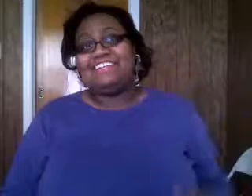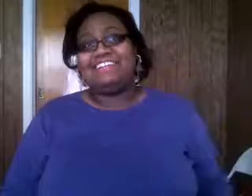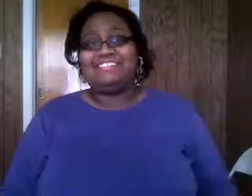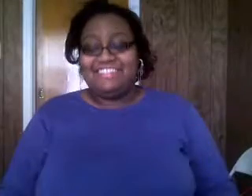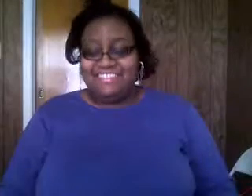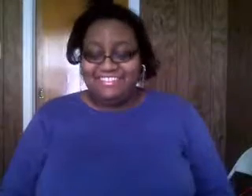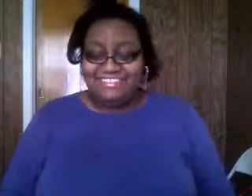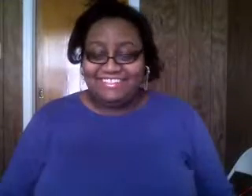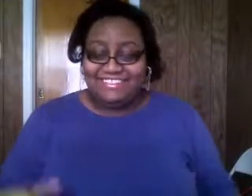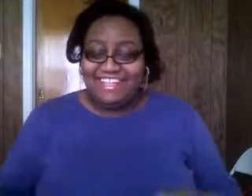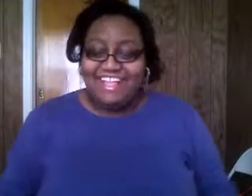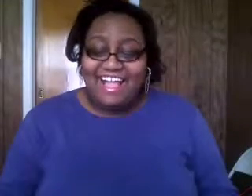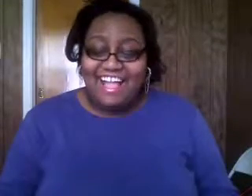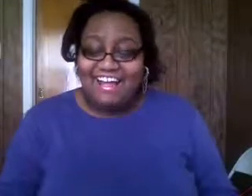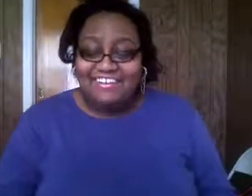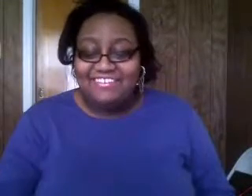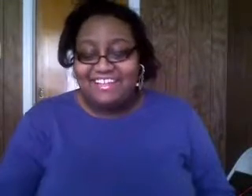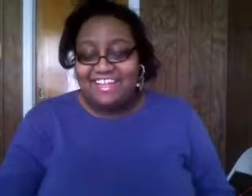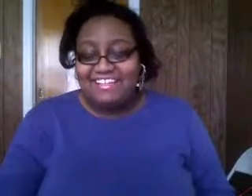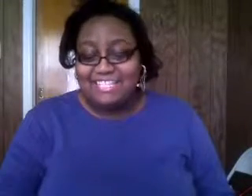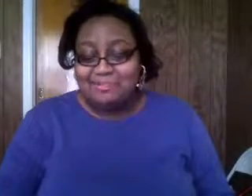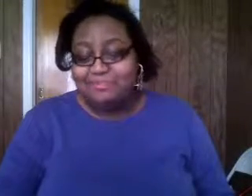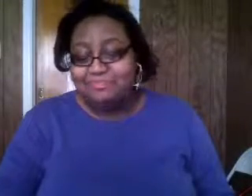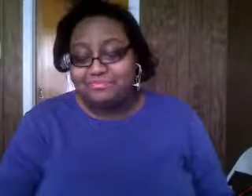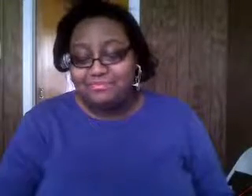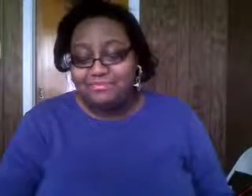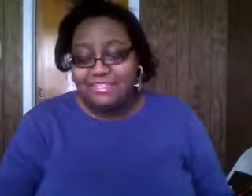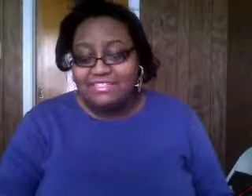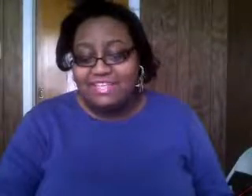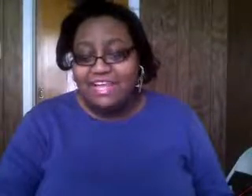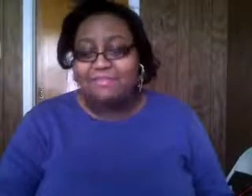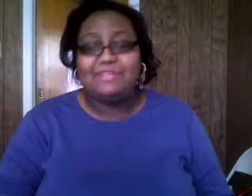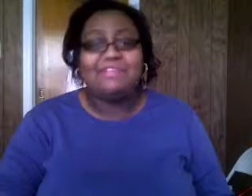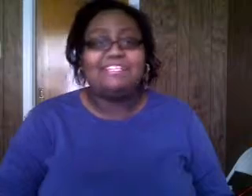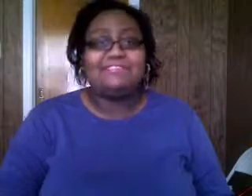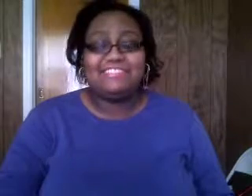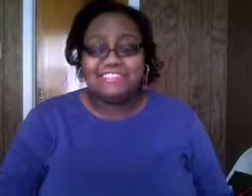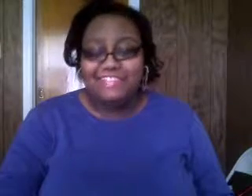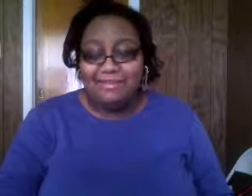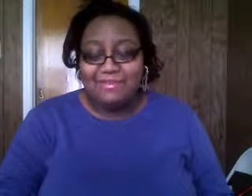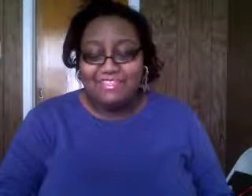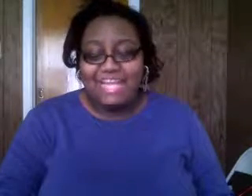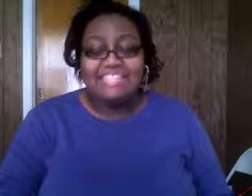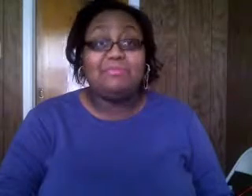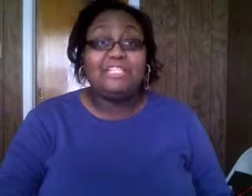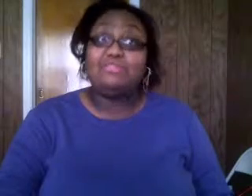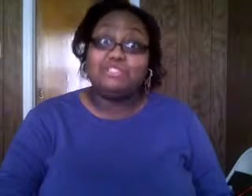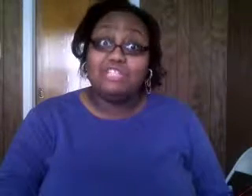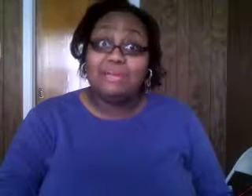air okay so today i have a bit of an interesting topic it's actually based on a dream i